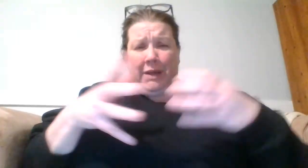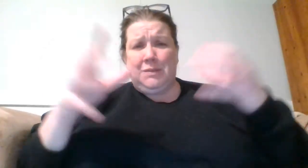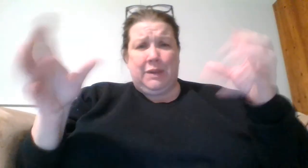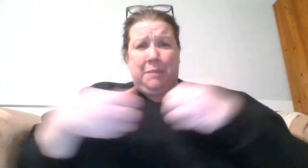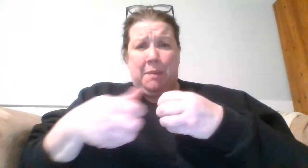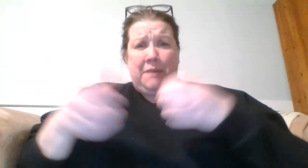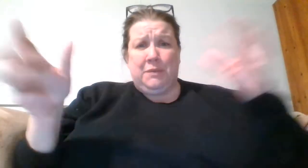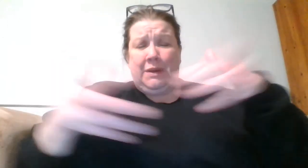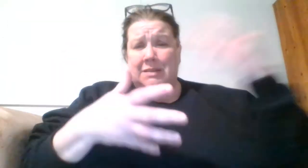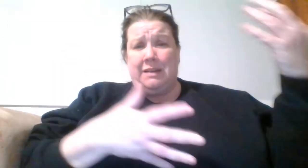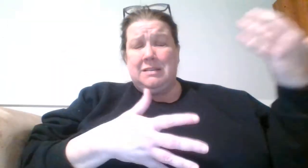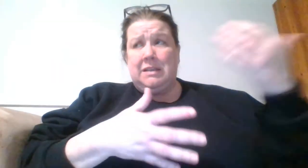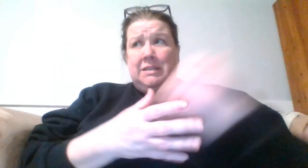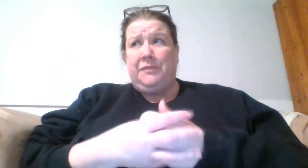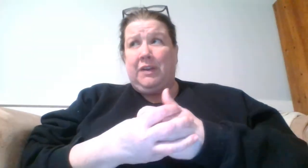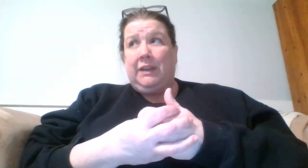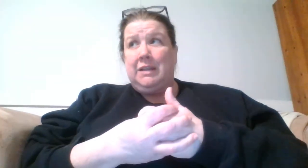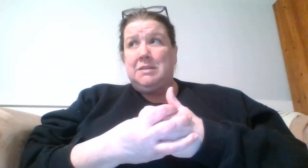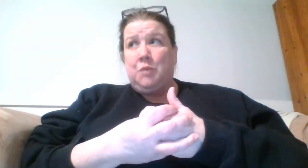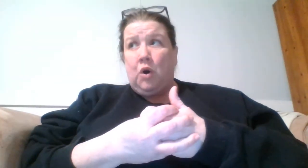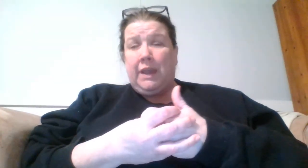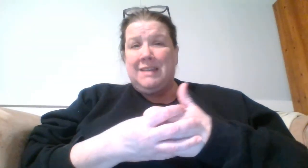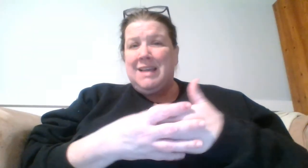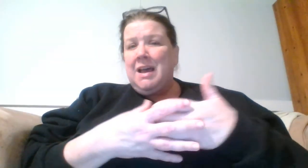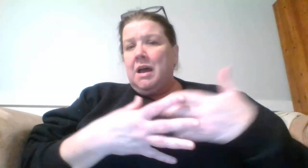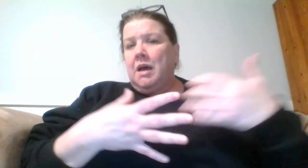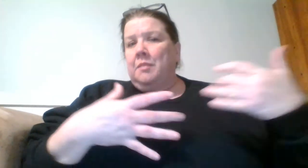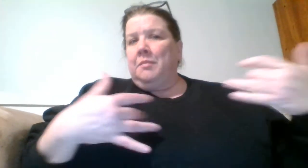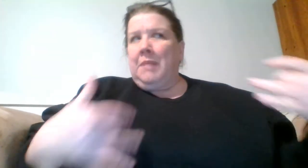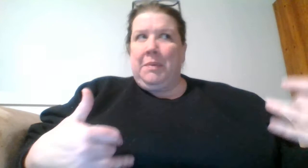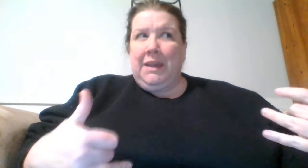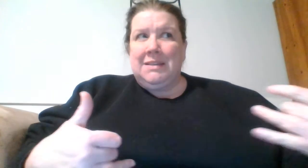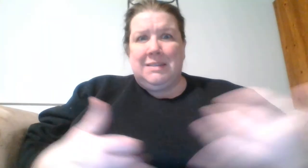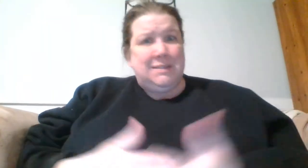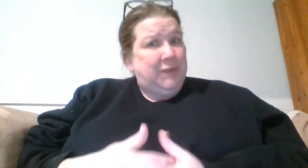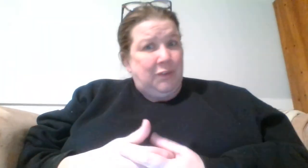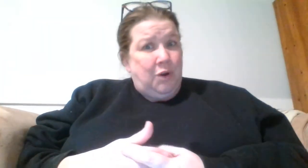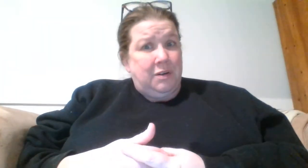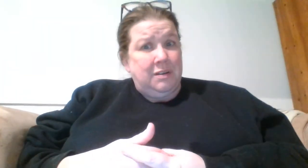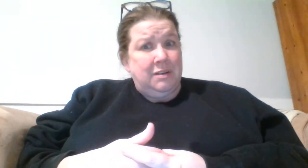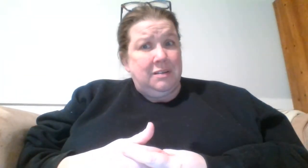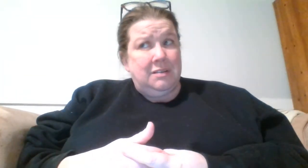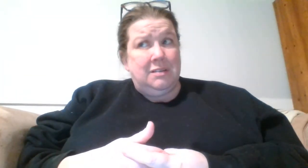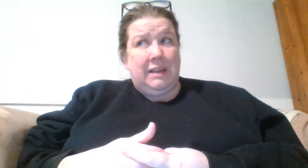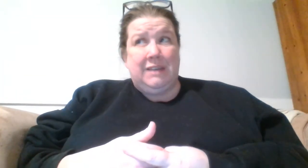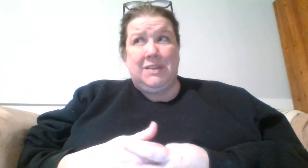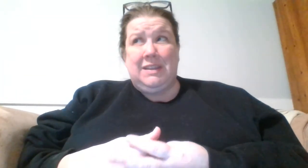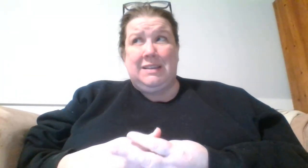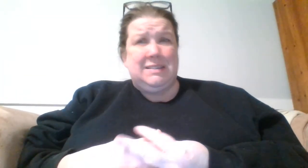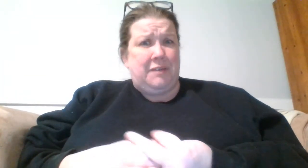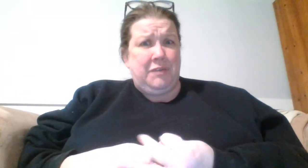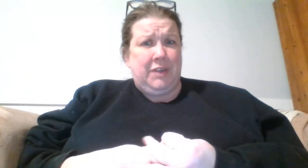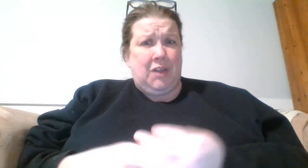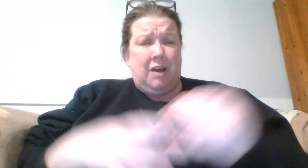bikes where they pop off the wheels and it's, it's a fairly small case. My bike is six feet long. Actually, I think it's seven feet long.